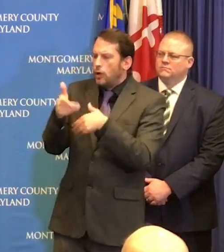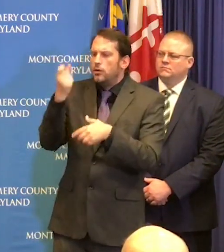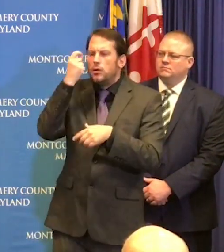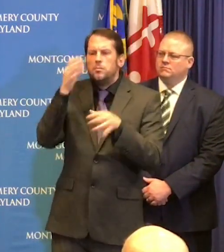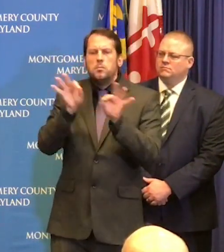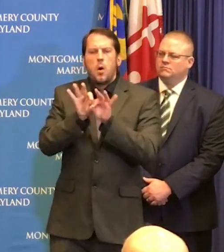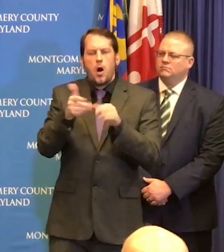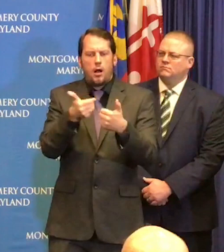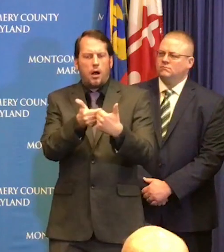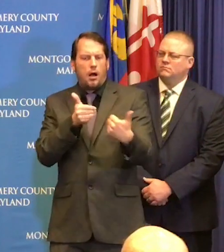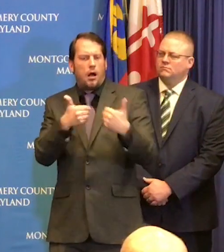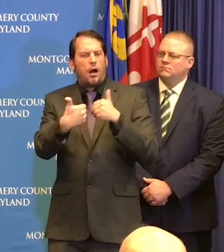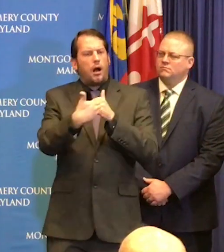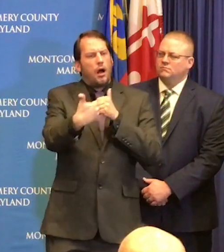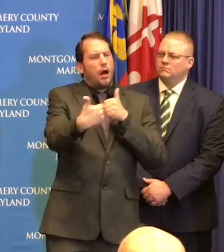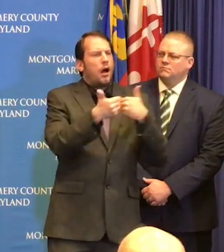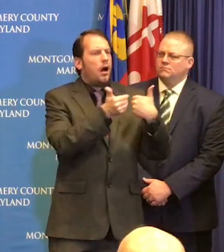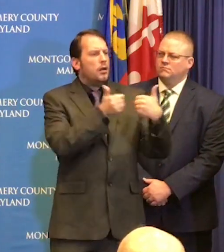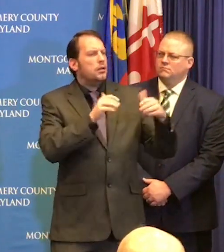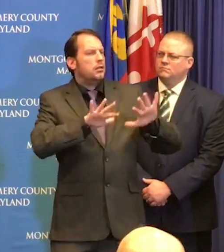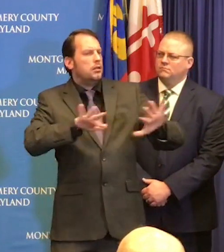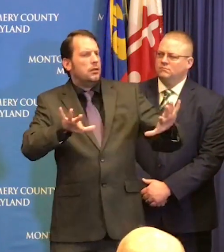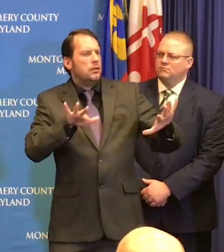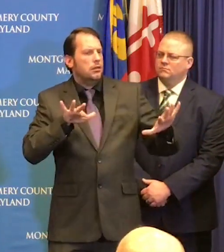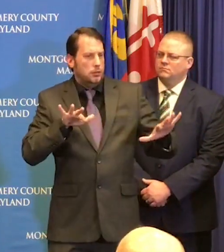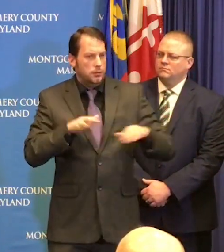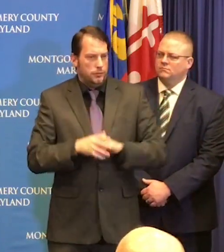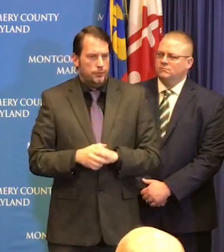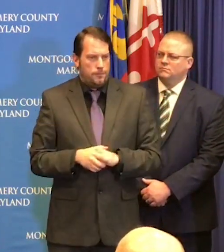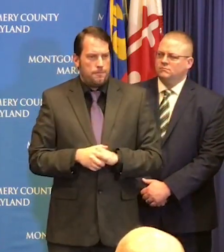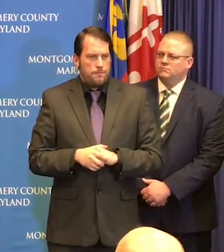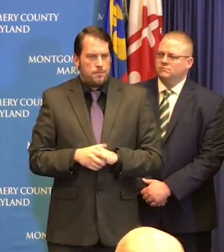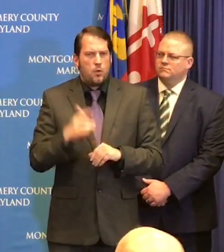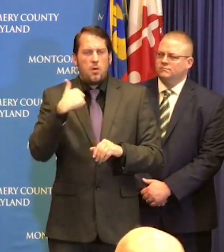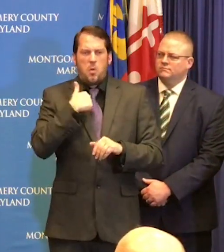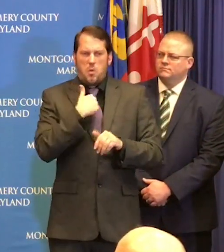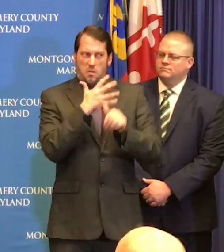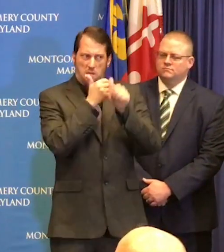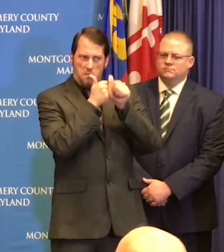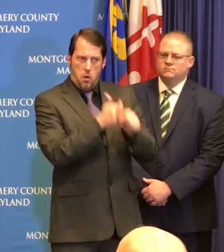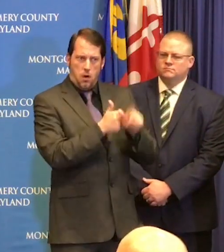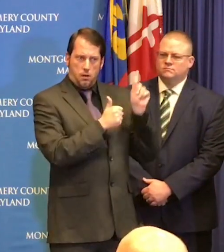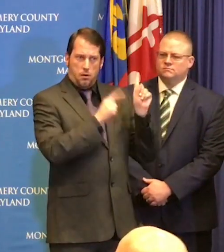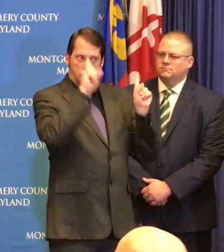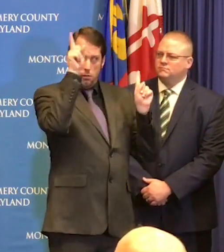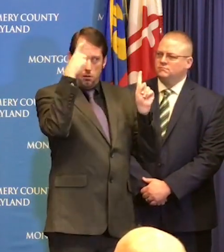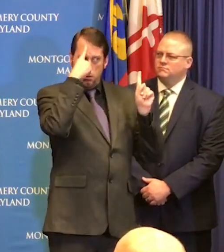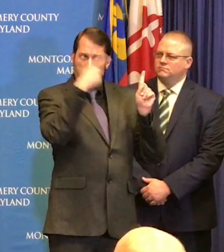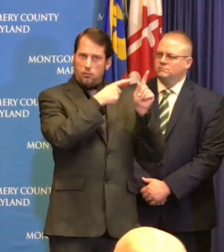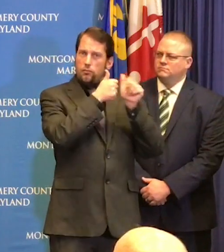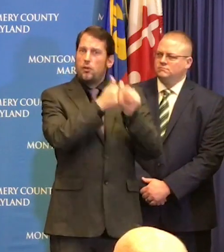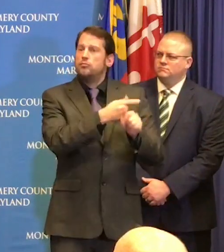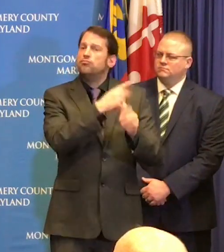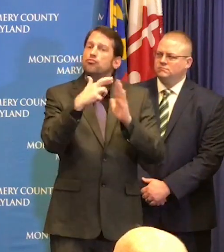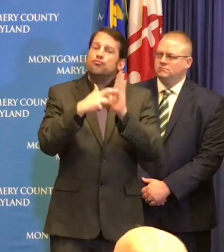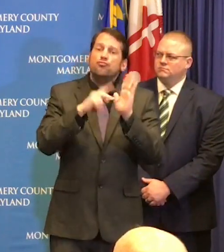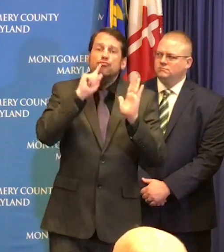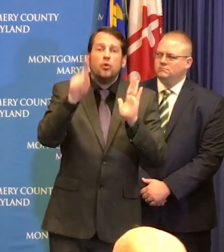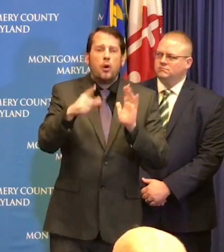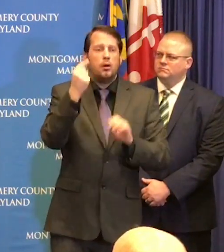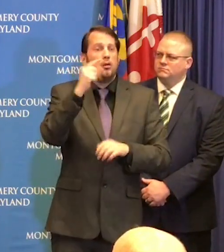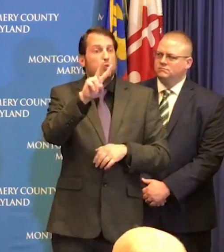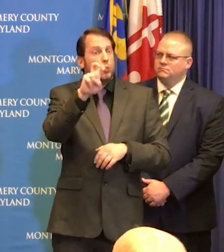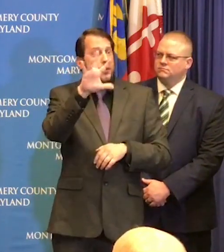limit of 250 people for public gatherings now we can limit this in our space but we're calling on all the private